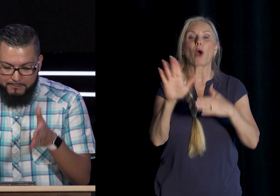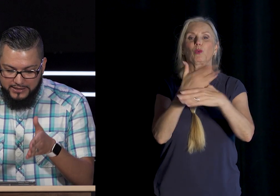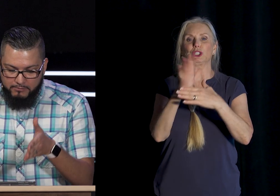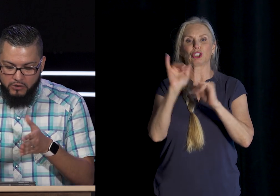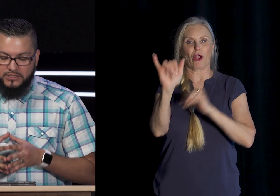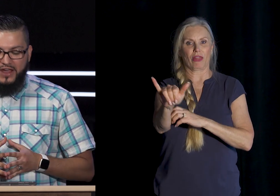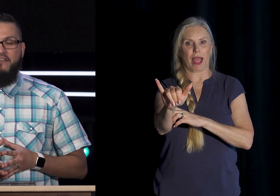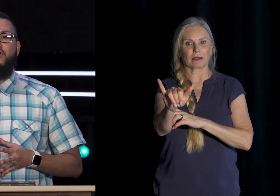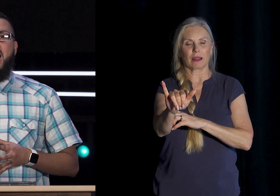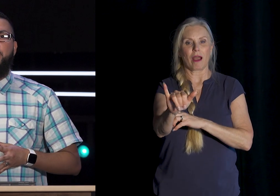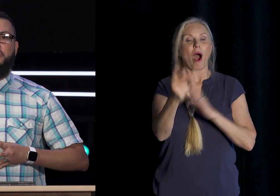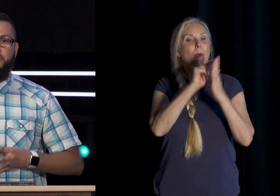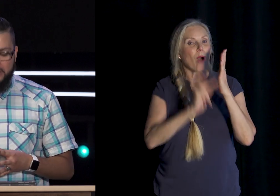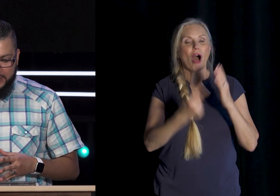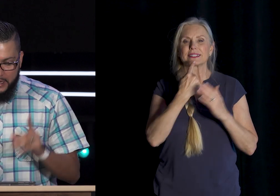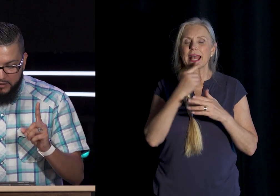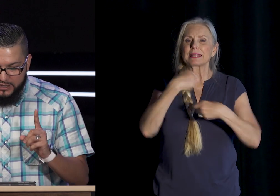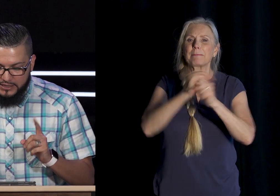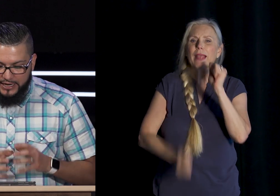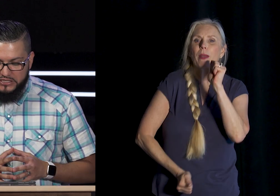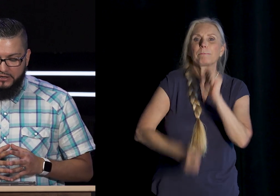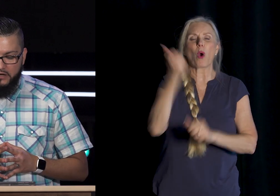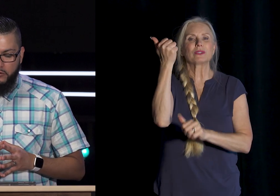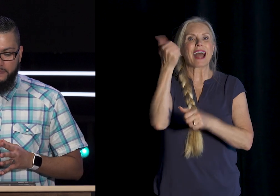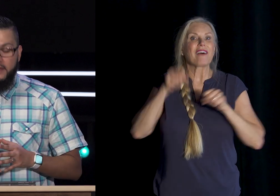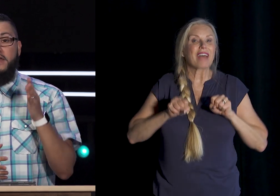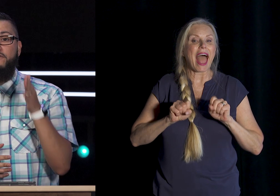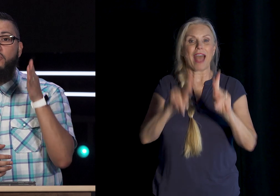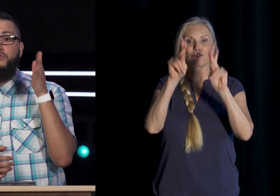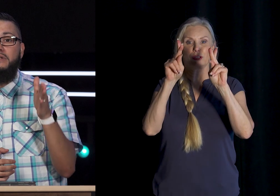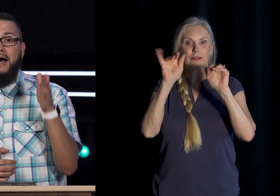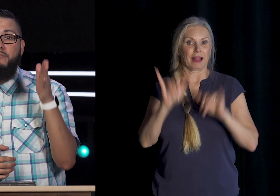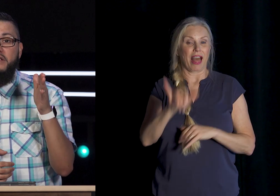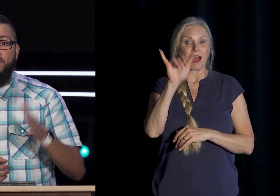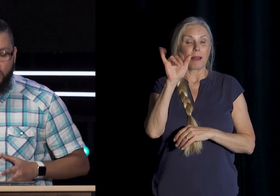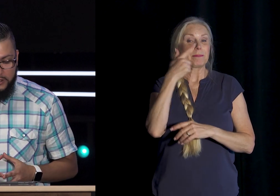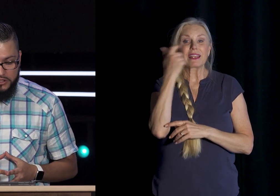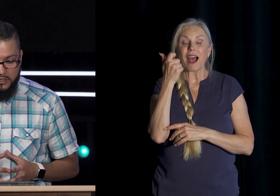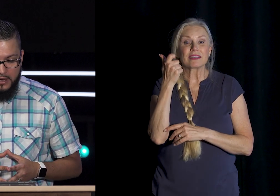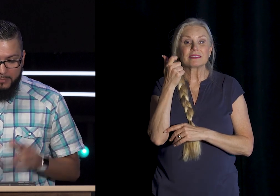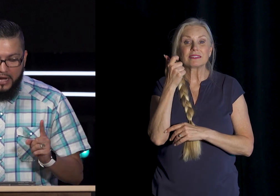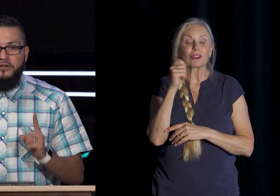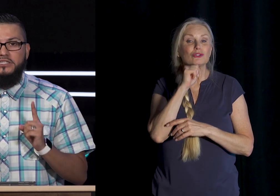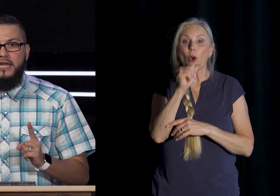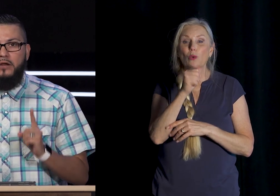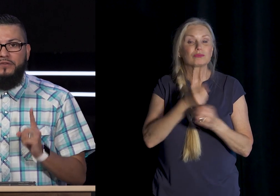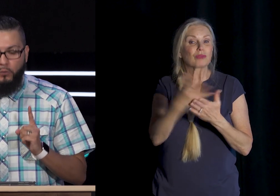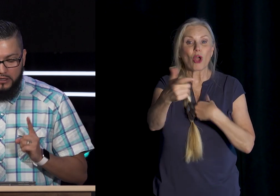Make The Most Of Every Opportunity Because The Days Are Evil Therefore Do Not Be Foolish But Understand What The Will